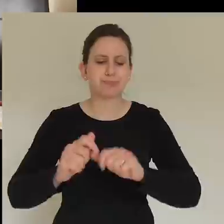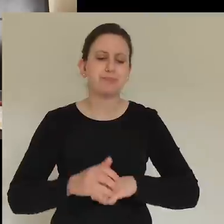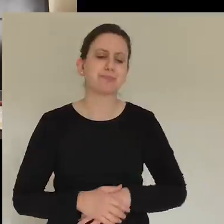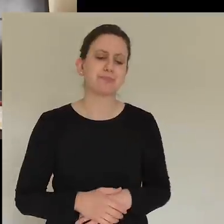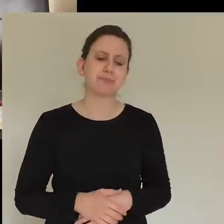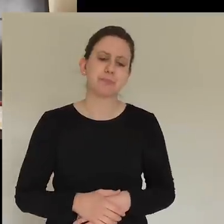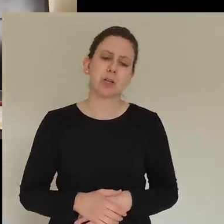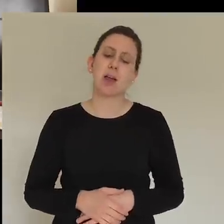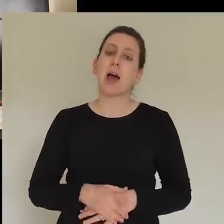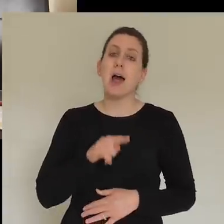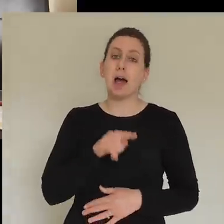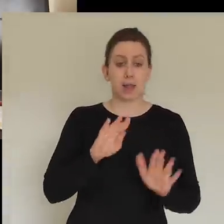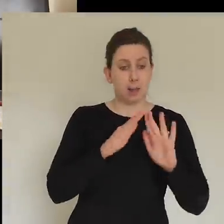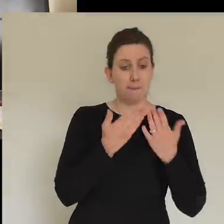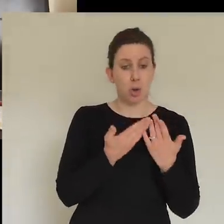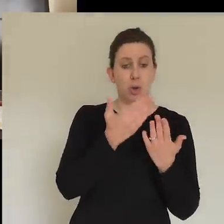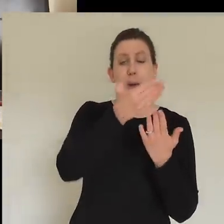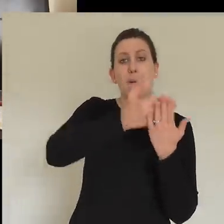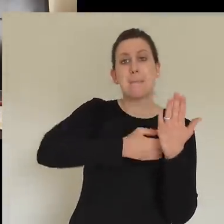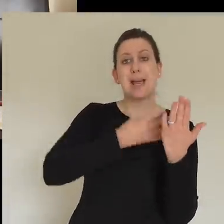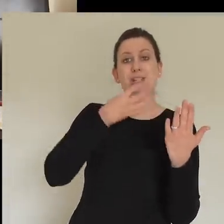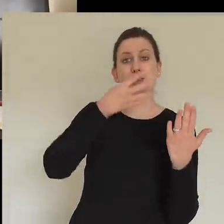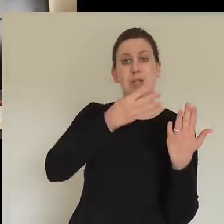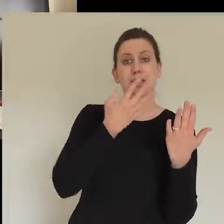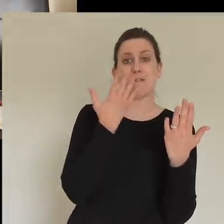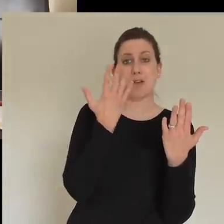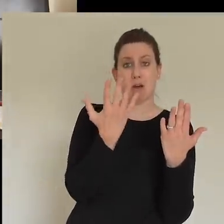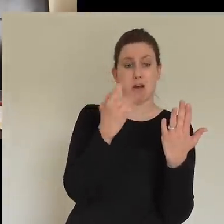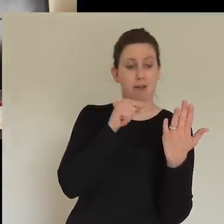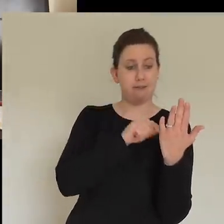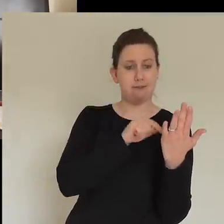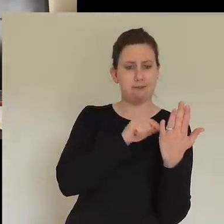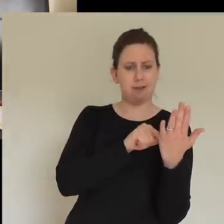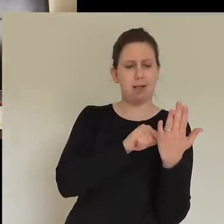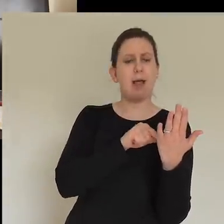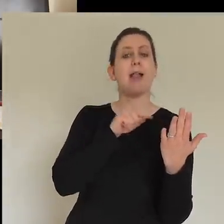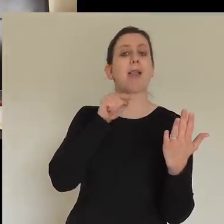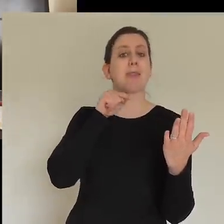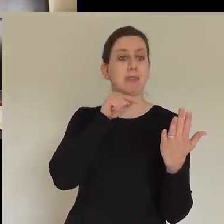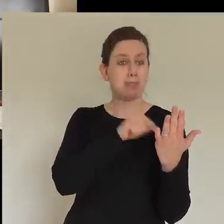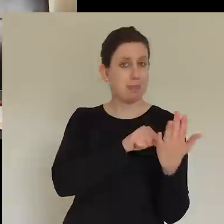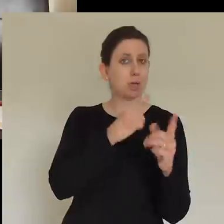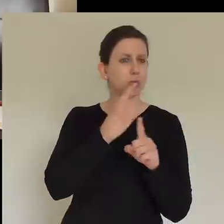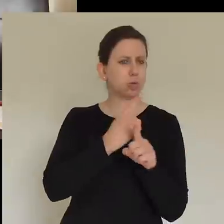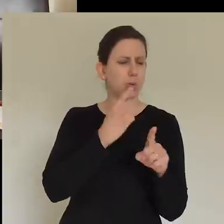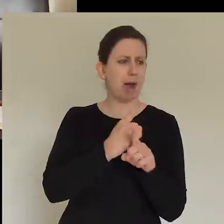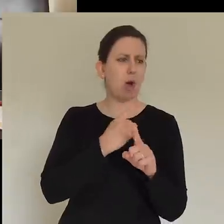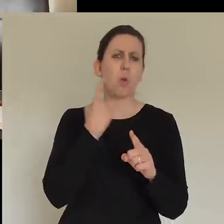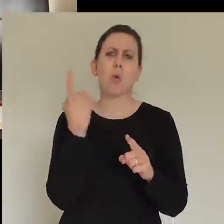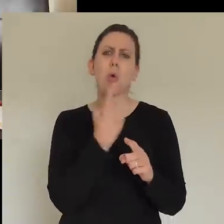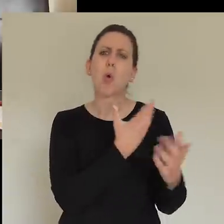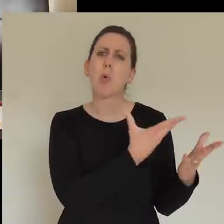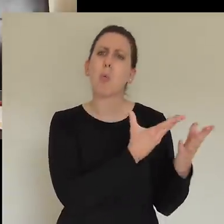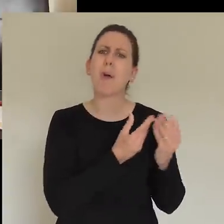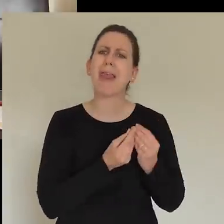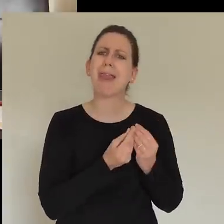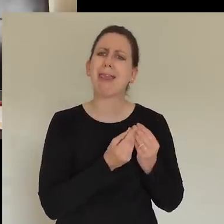of Unleashed. And this is about who's ministering alongside you, you know, and just having a little thinking this season, perhaps,